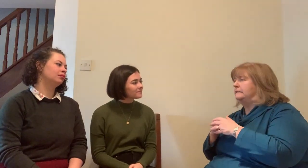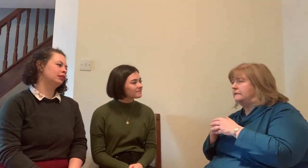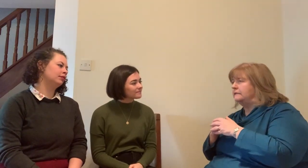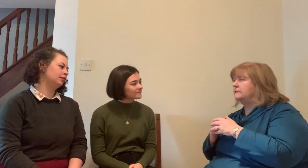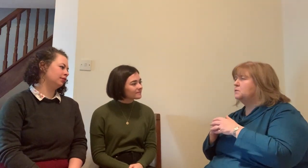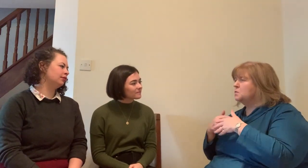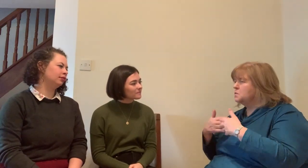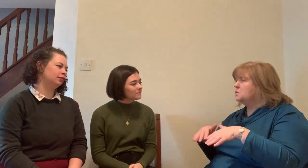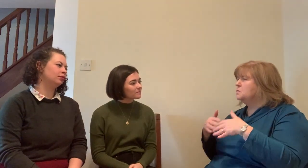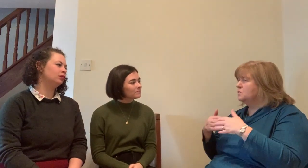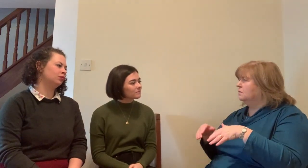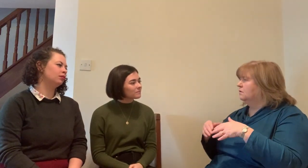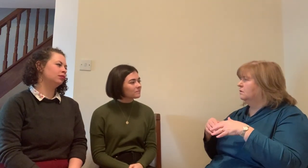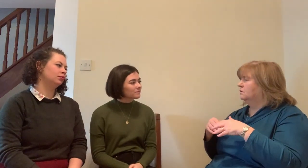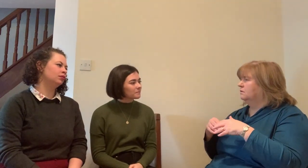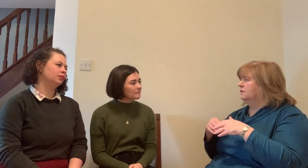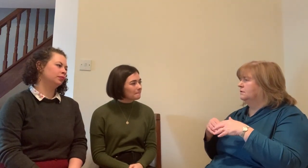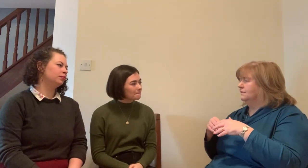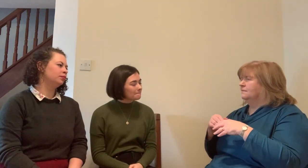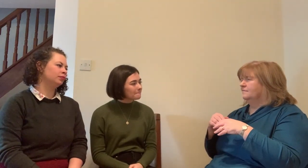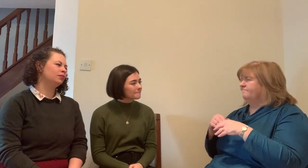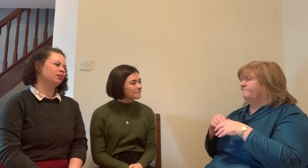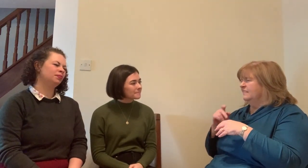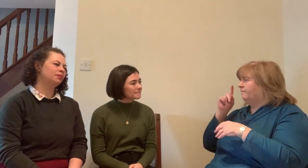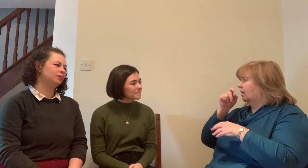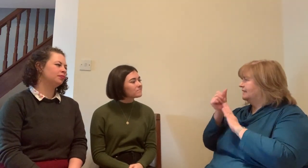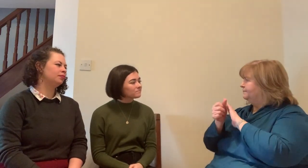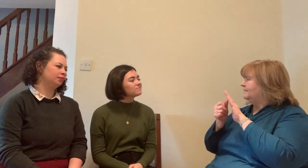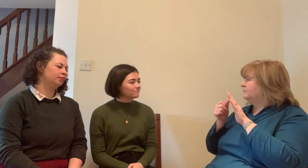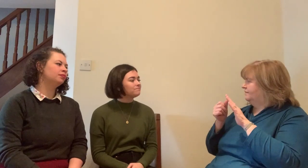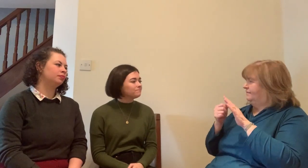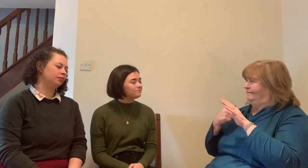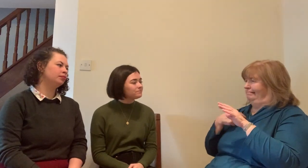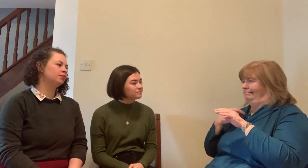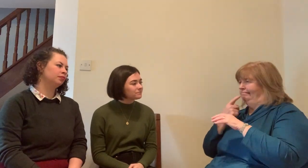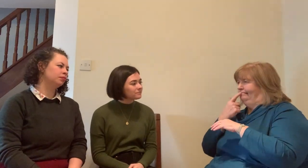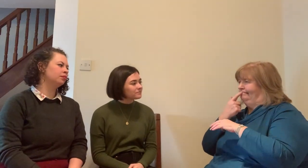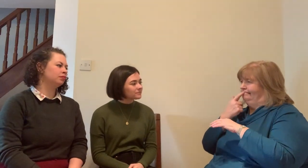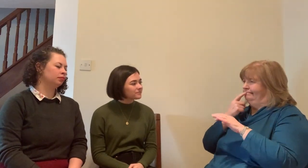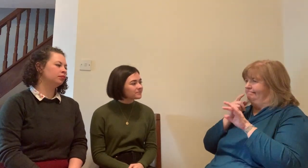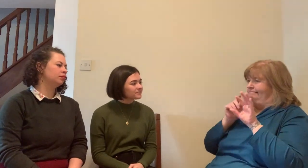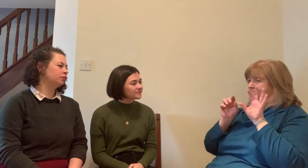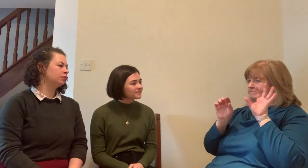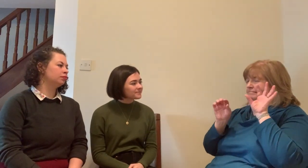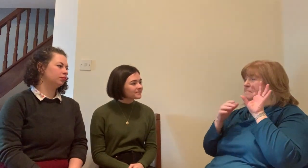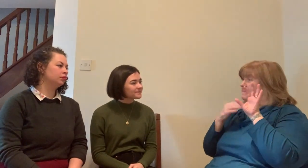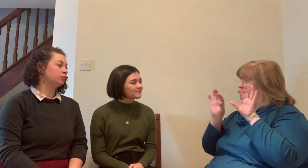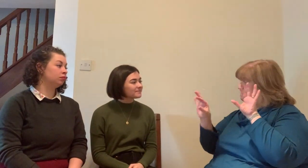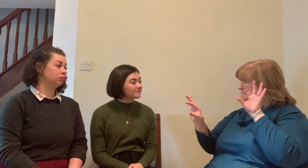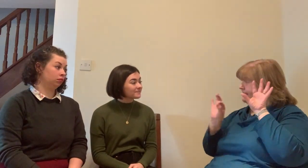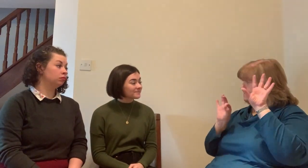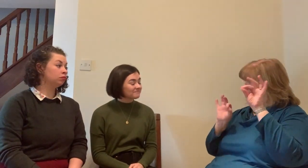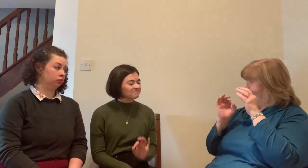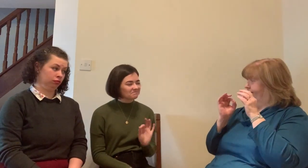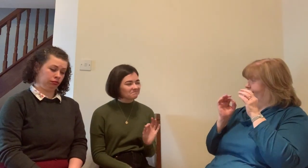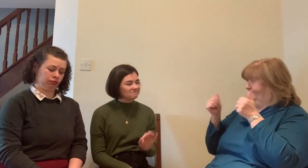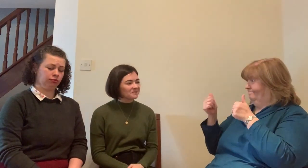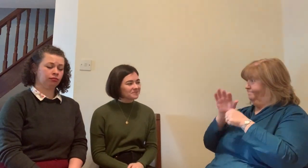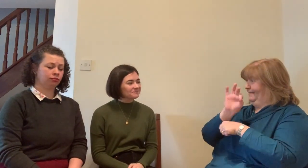name where they've got one on the chin one on the nose and one on the ear and there were three different sign names for three different teachers that were